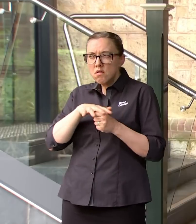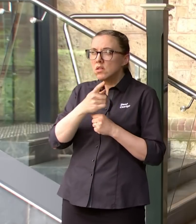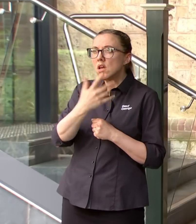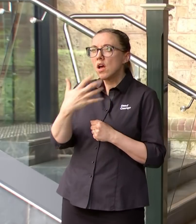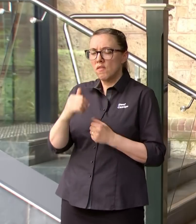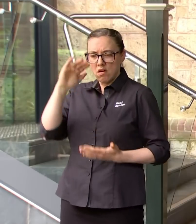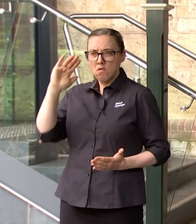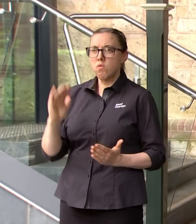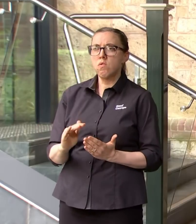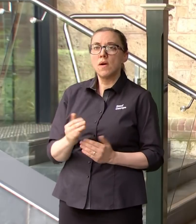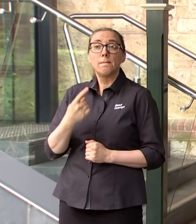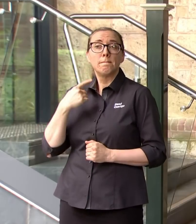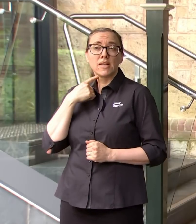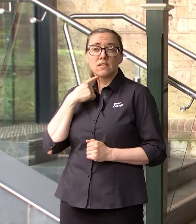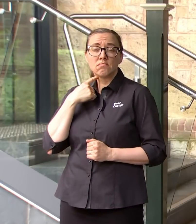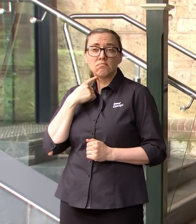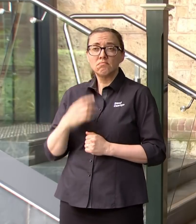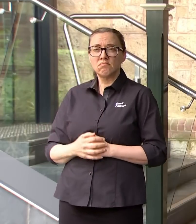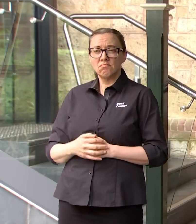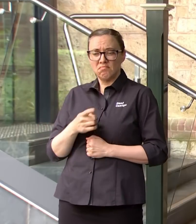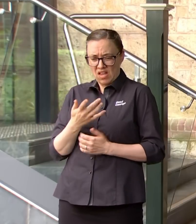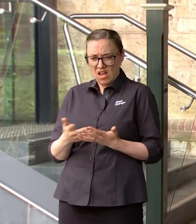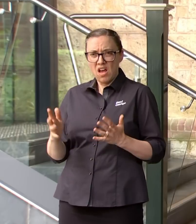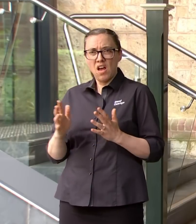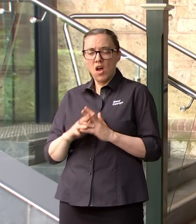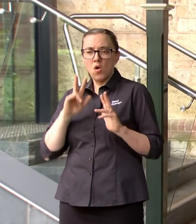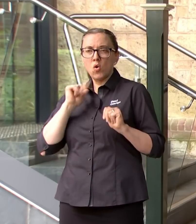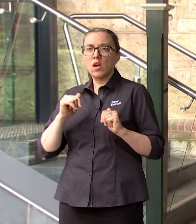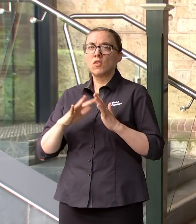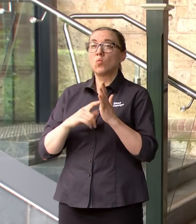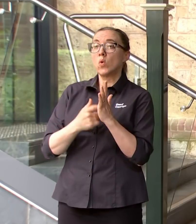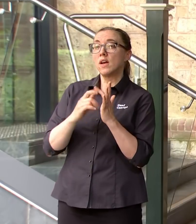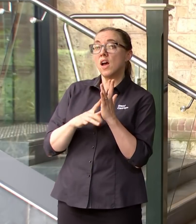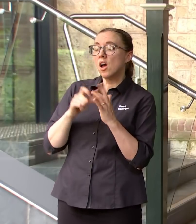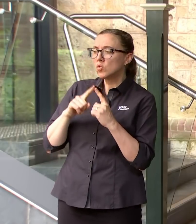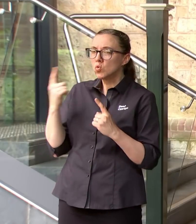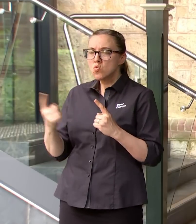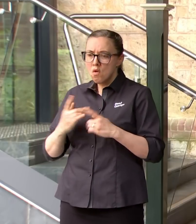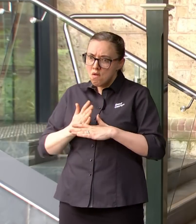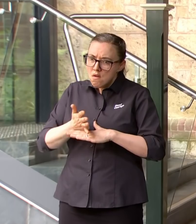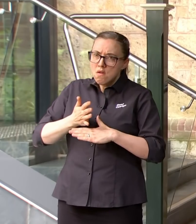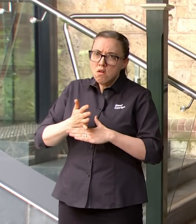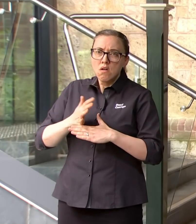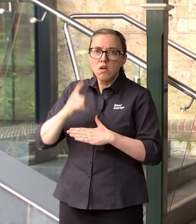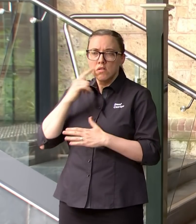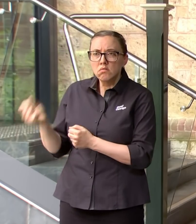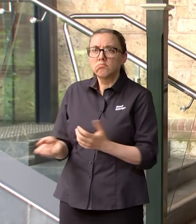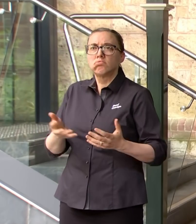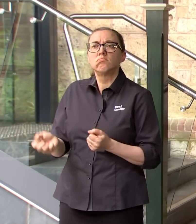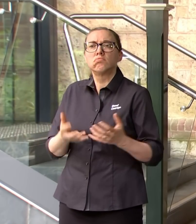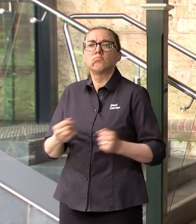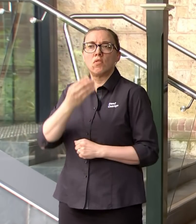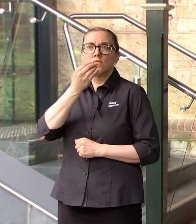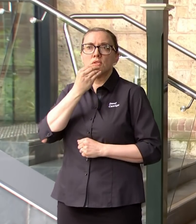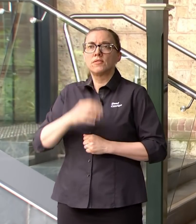to try and address this issue particularly the warehouses keeping people out of the work? Yeah well as I said I don't think we have an